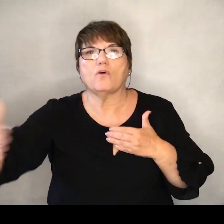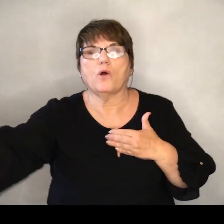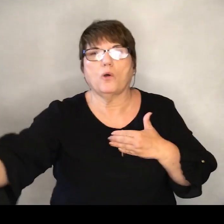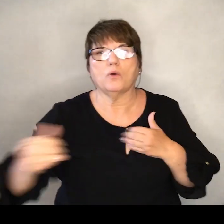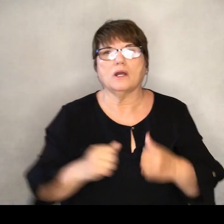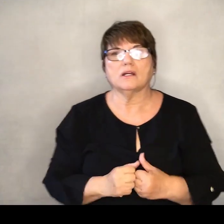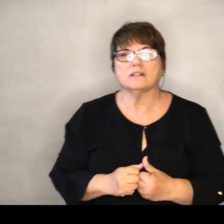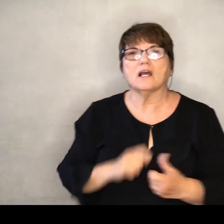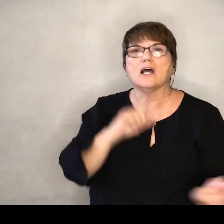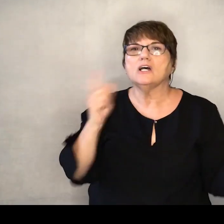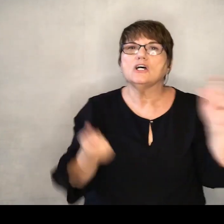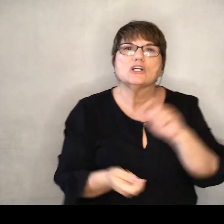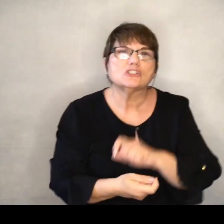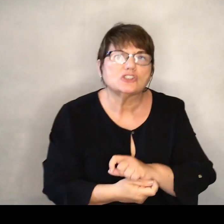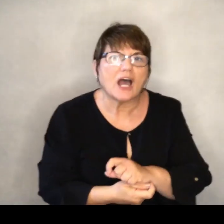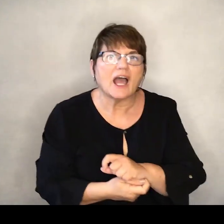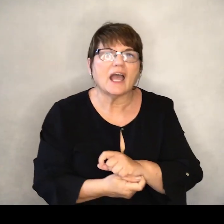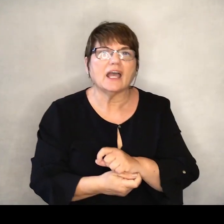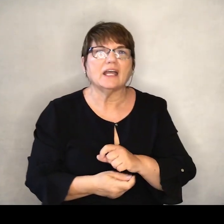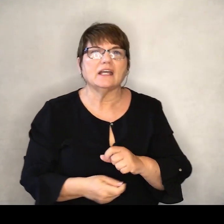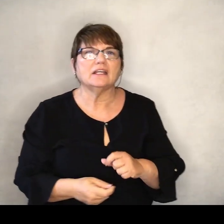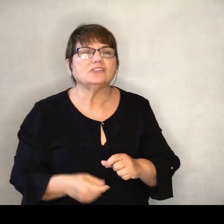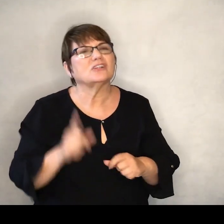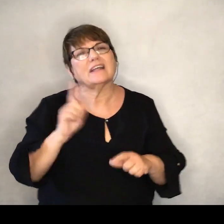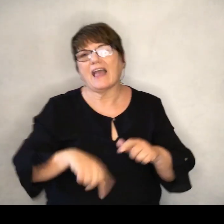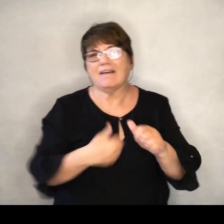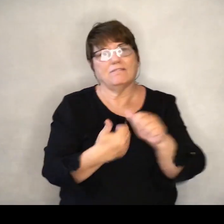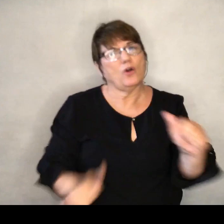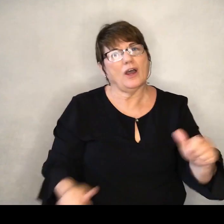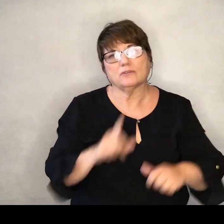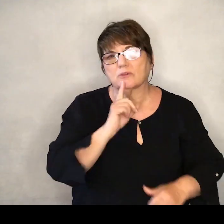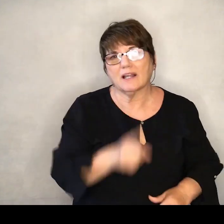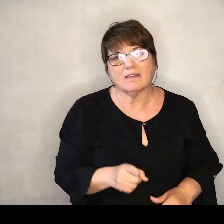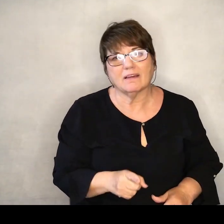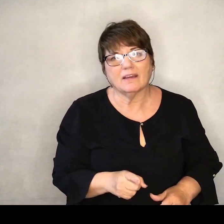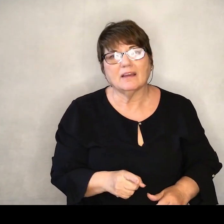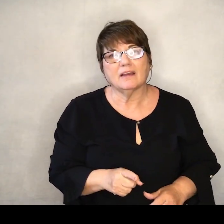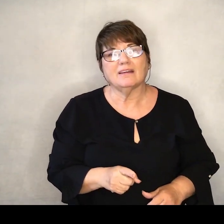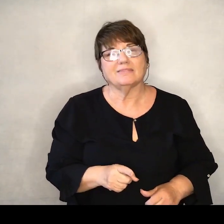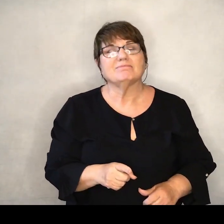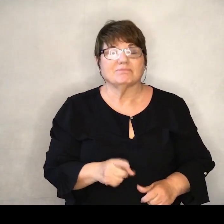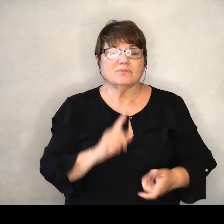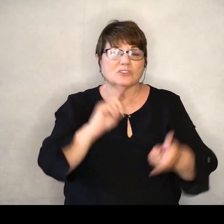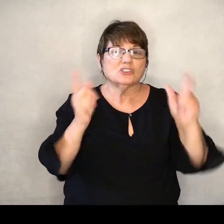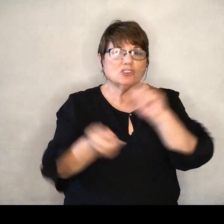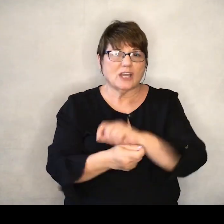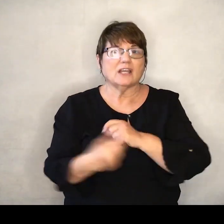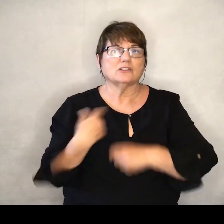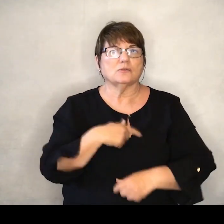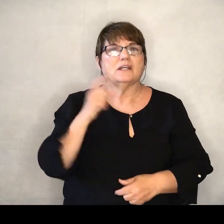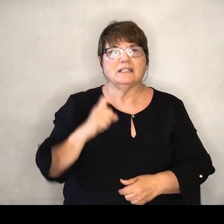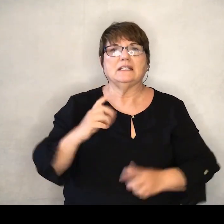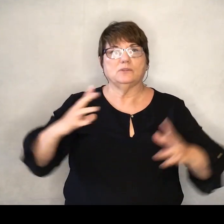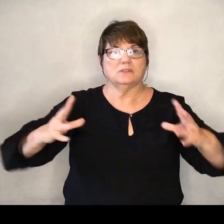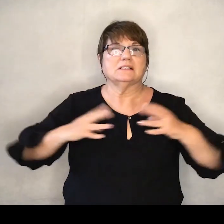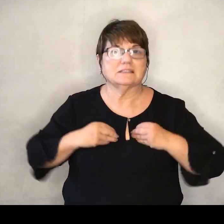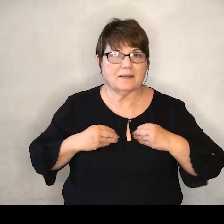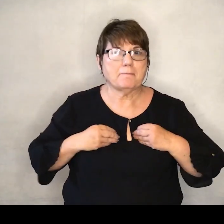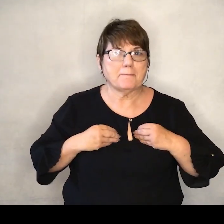Change is not something to be avoided. It is the thing we need to embrace.